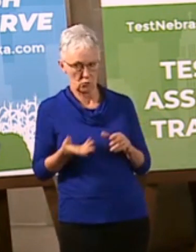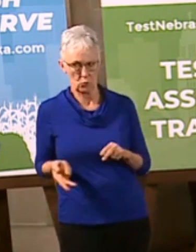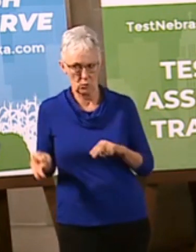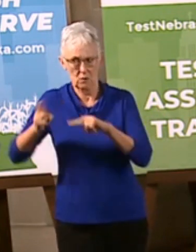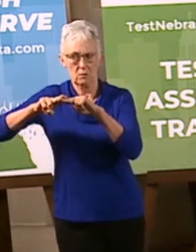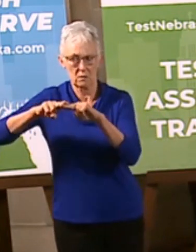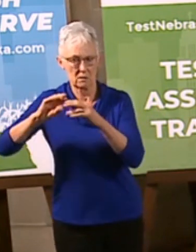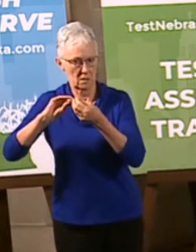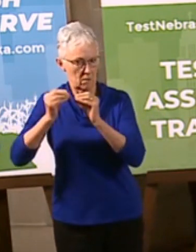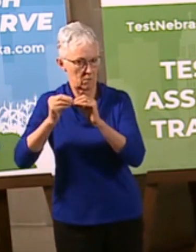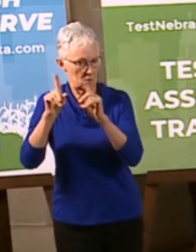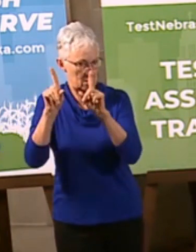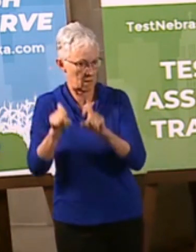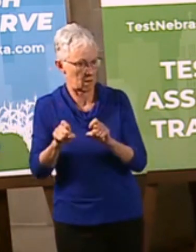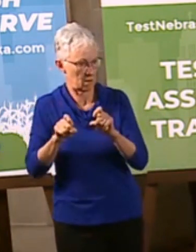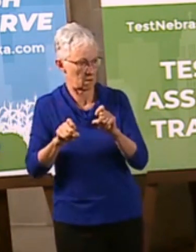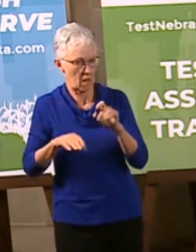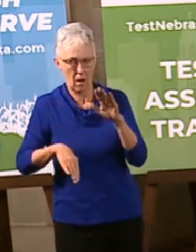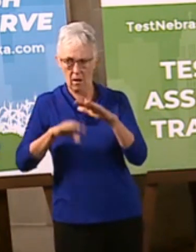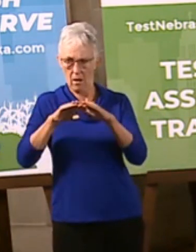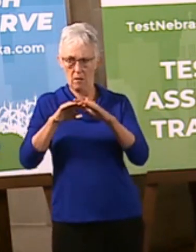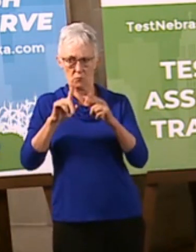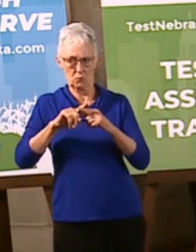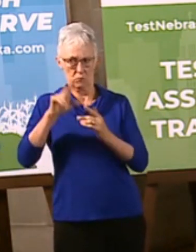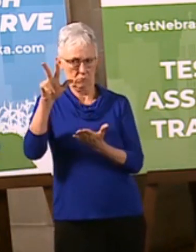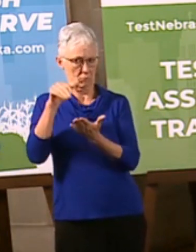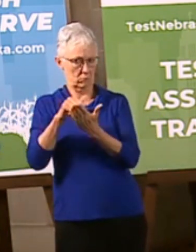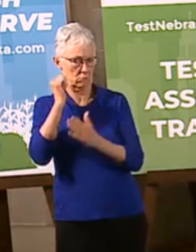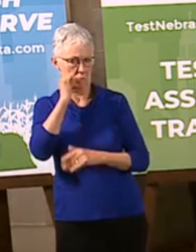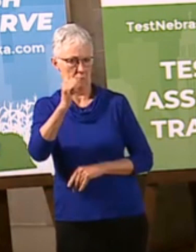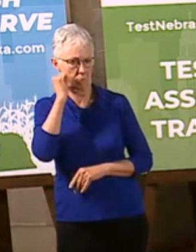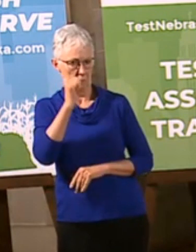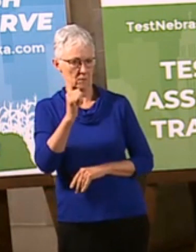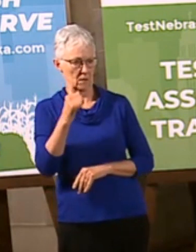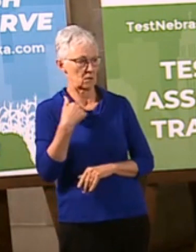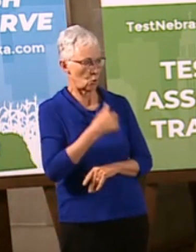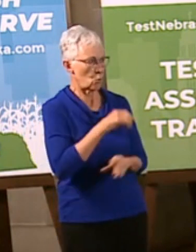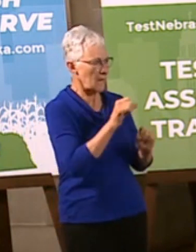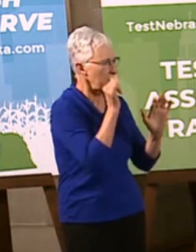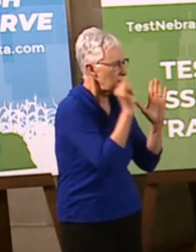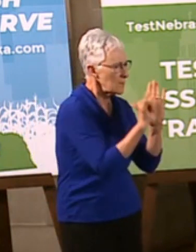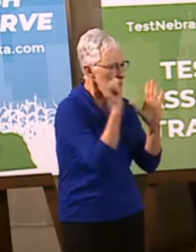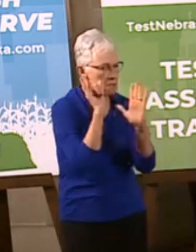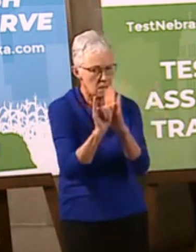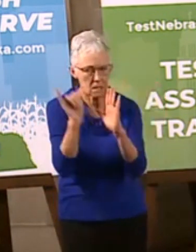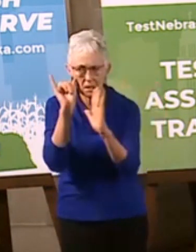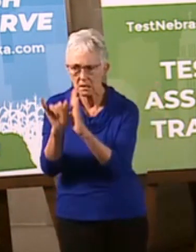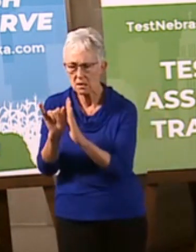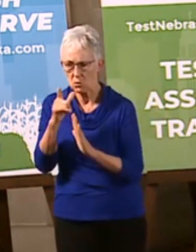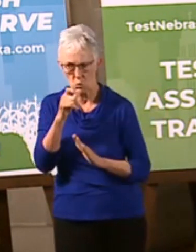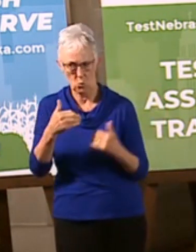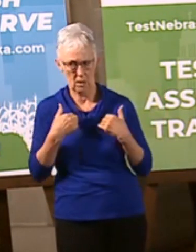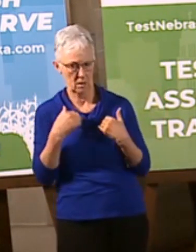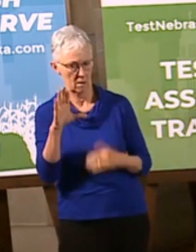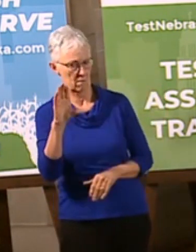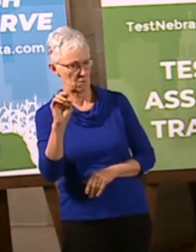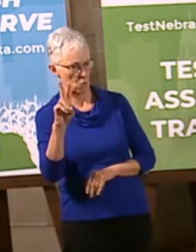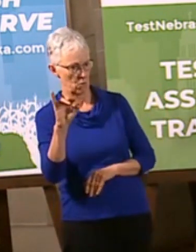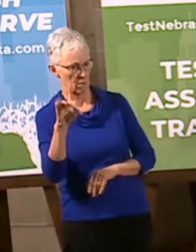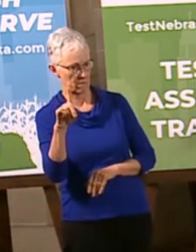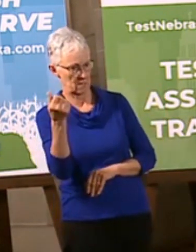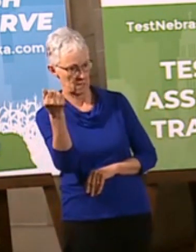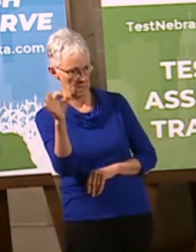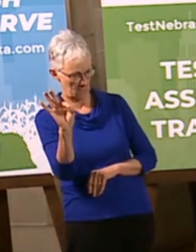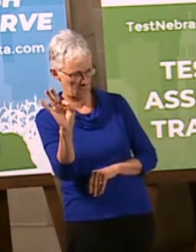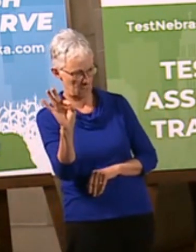so that we can find more people who are COVID positive and then through contact tracing and ramping that up